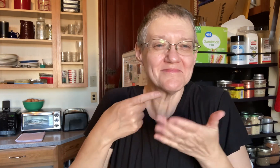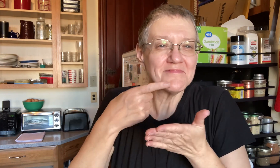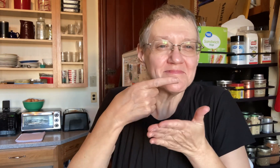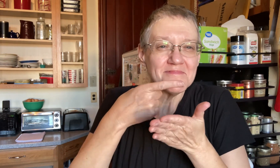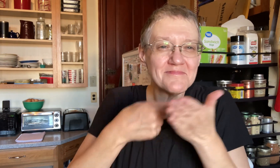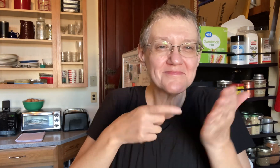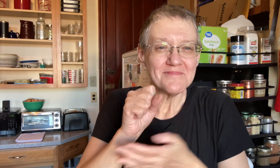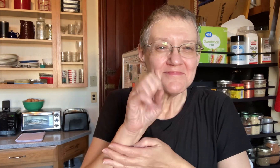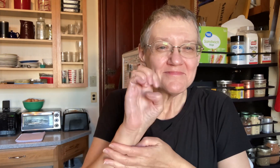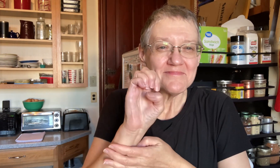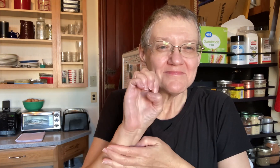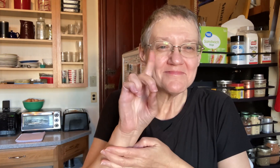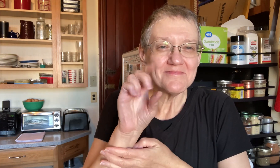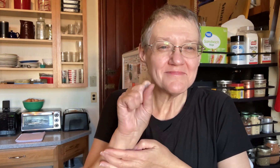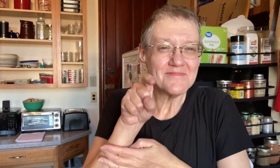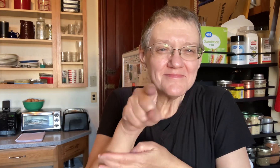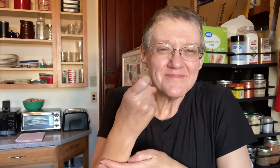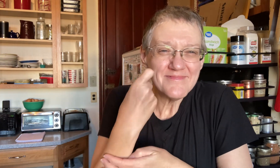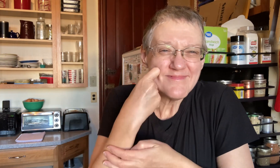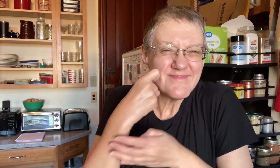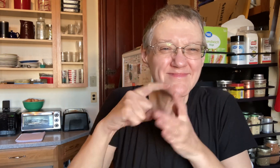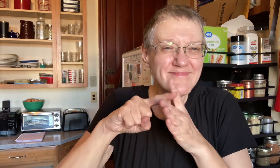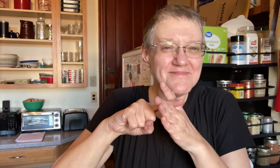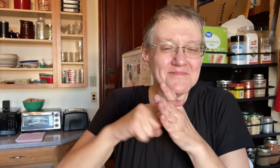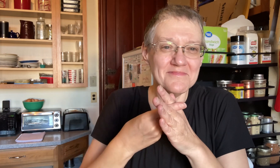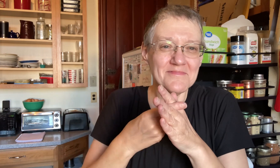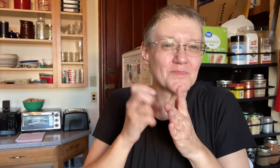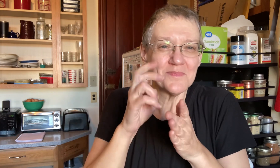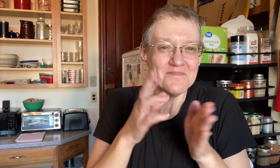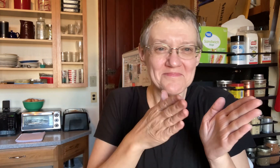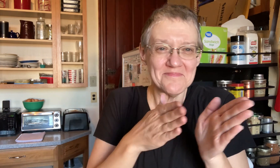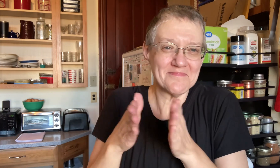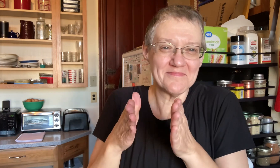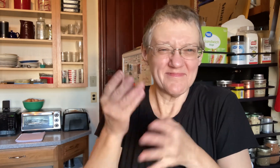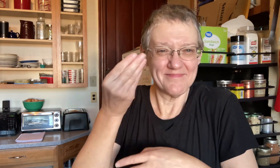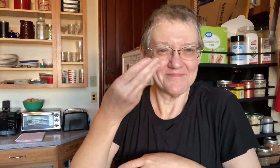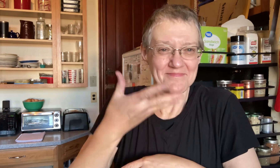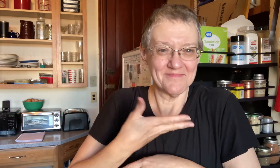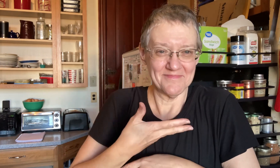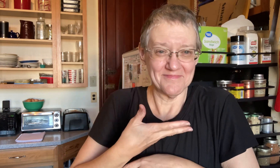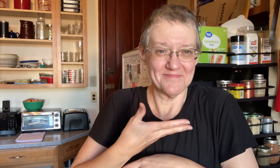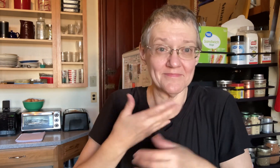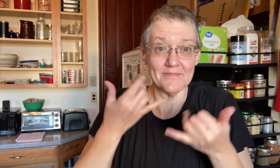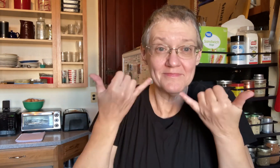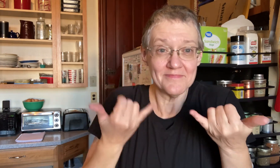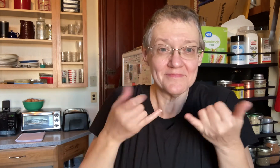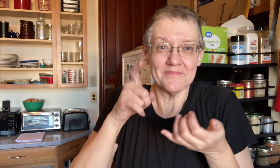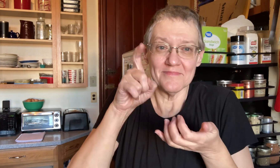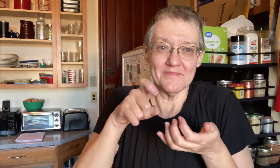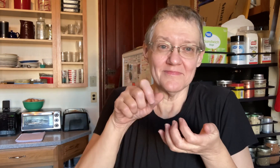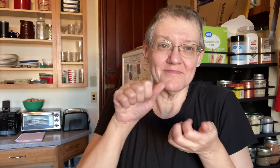life so what seeds have you started recently or plan to start let me know